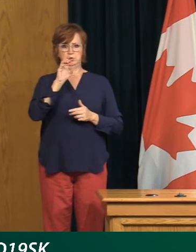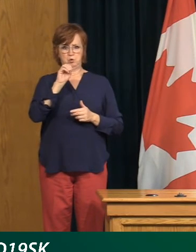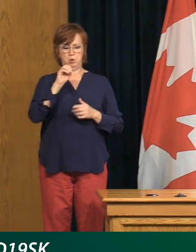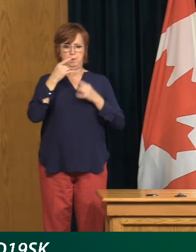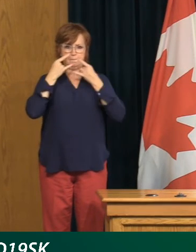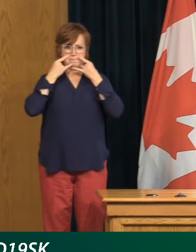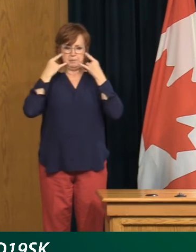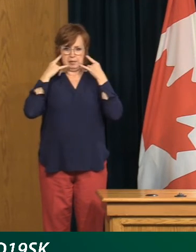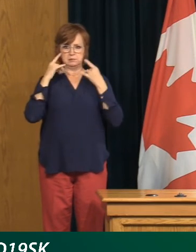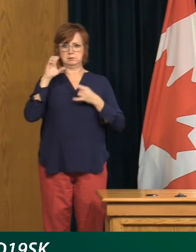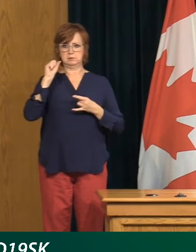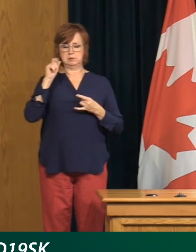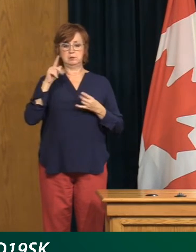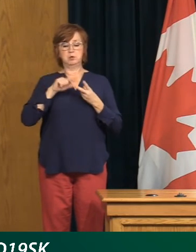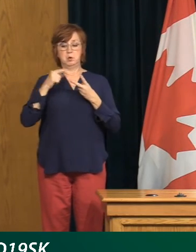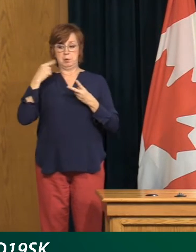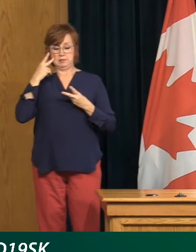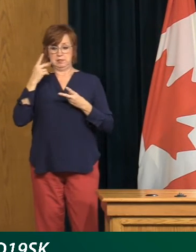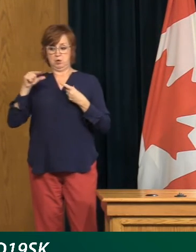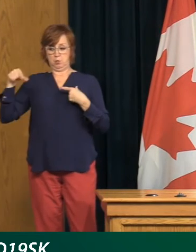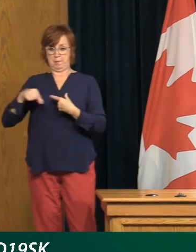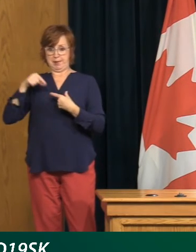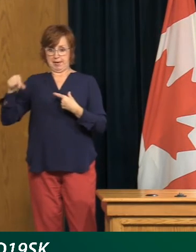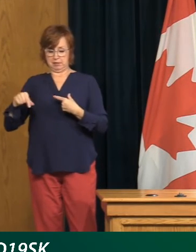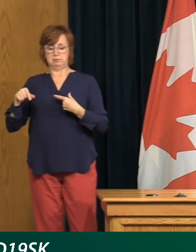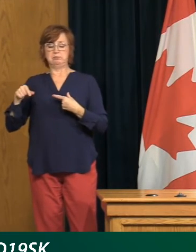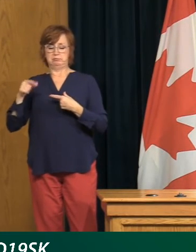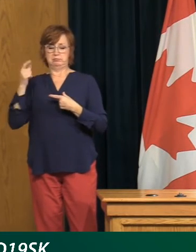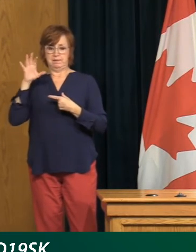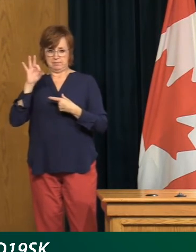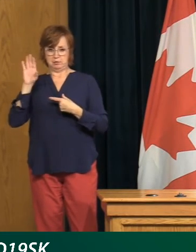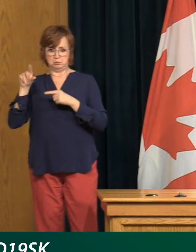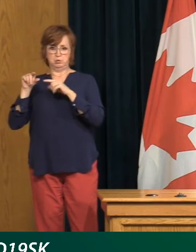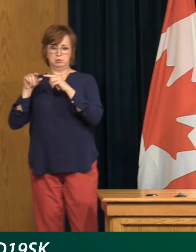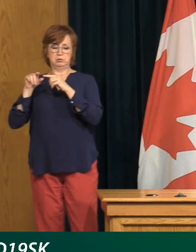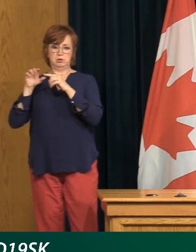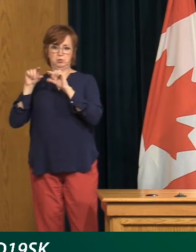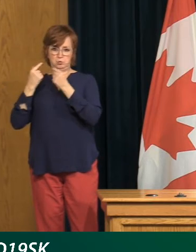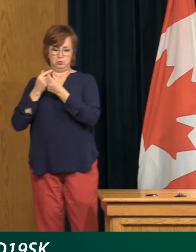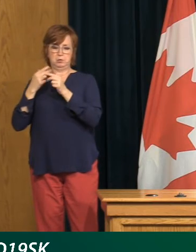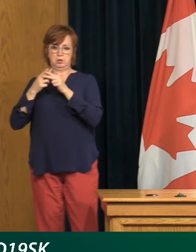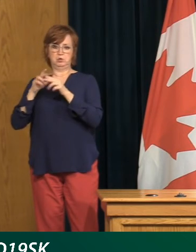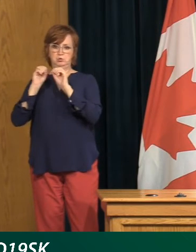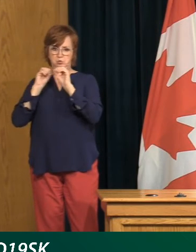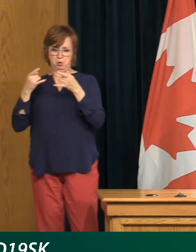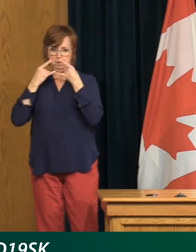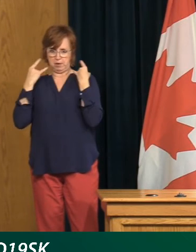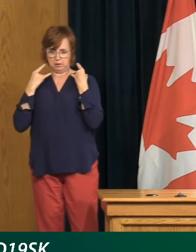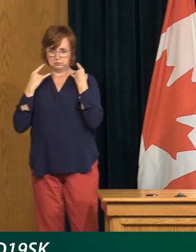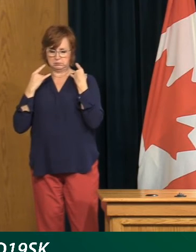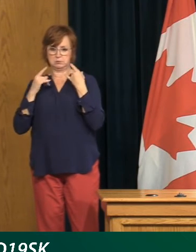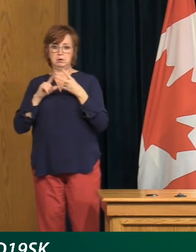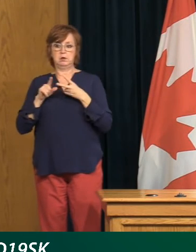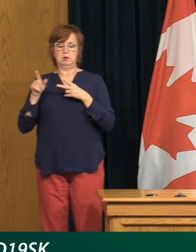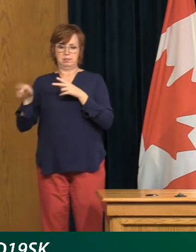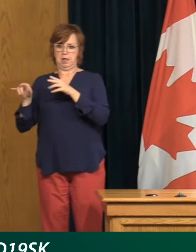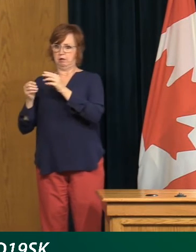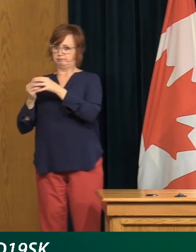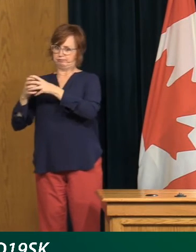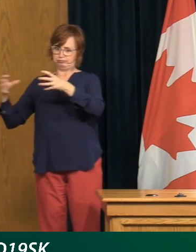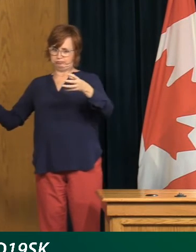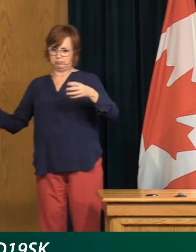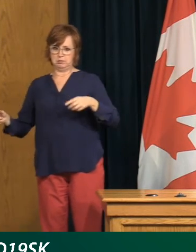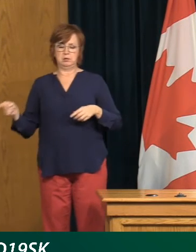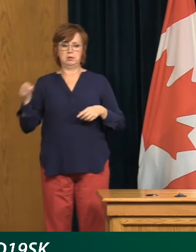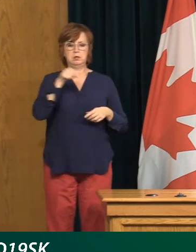We've seen in Quebec at the very least some anti-mass group grow, and since the authorities are concerned in Quebec